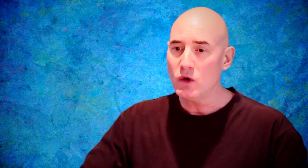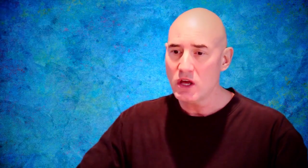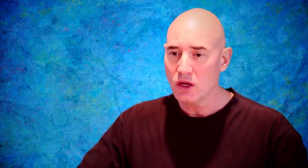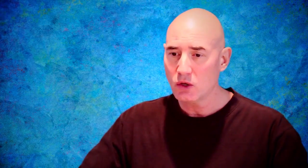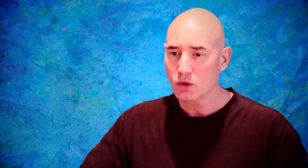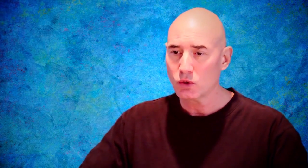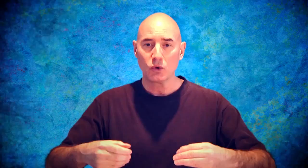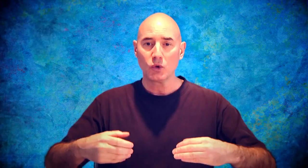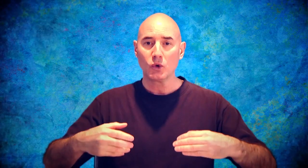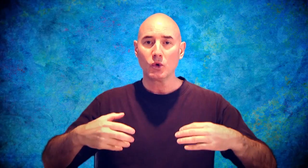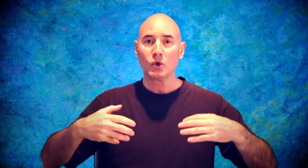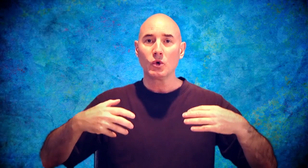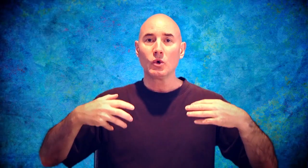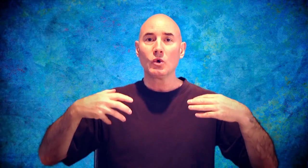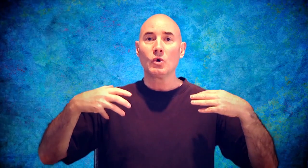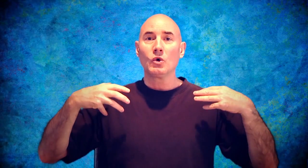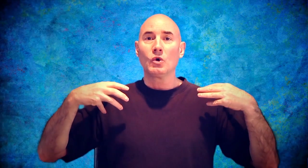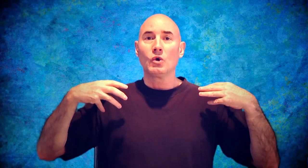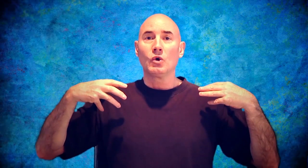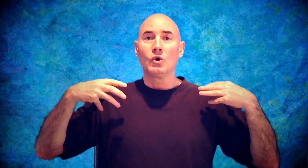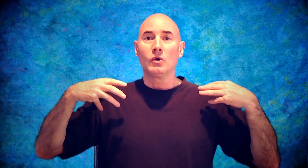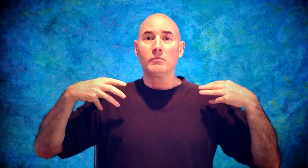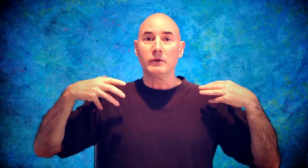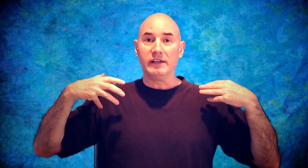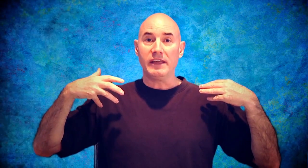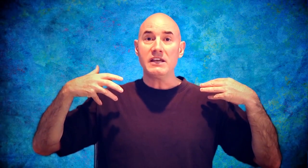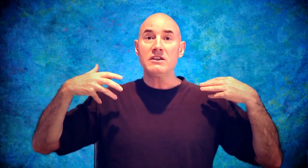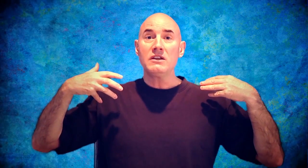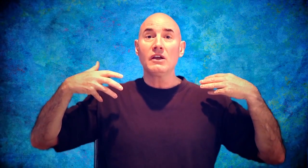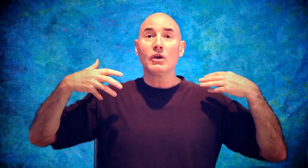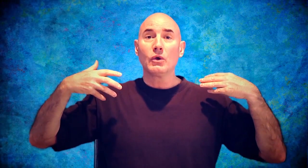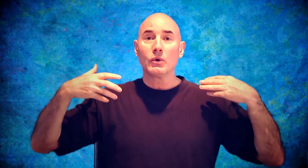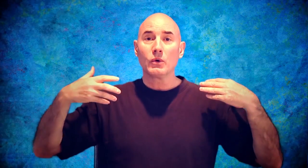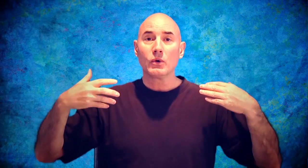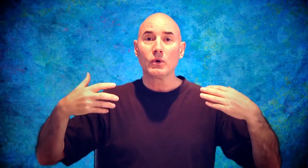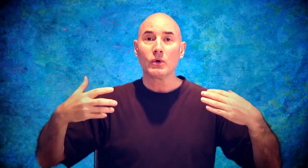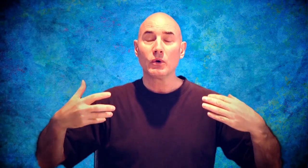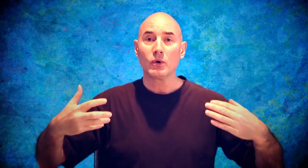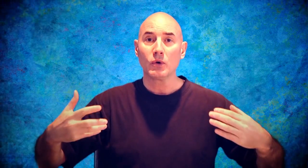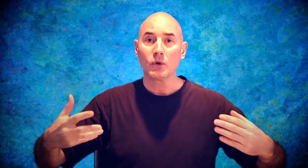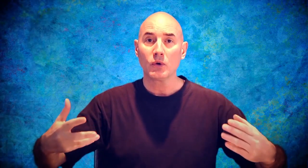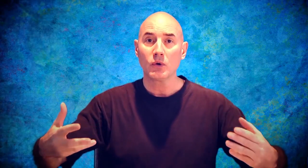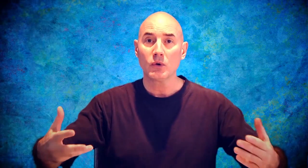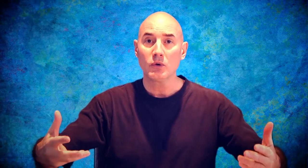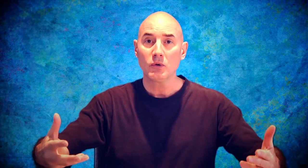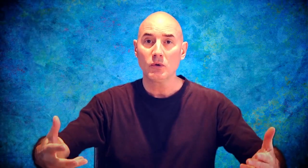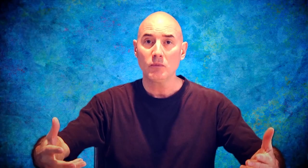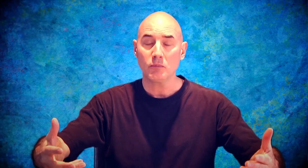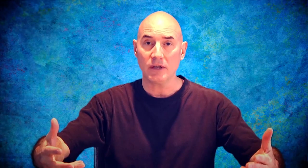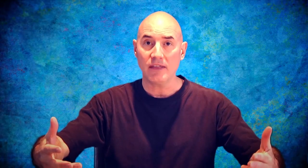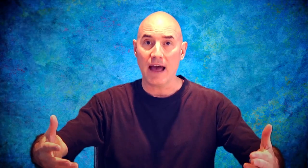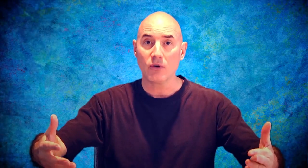breathe in, breathe out,